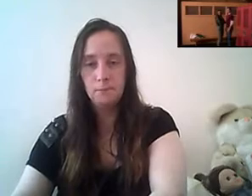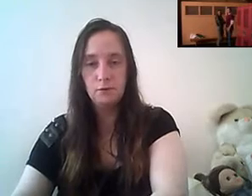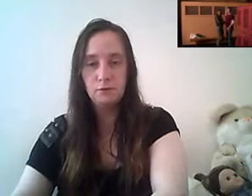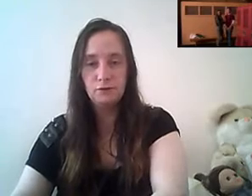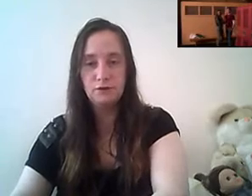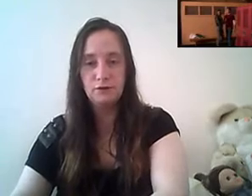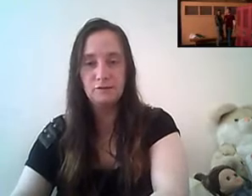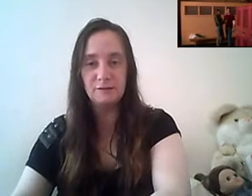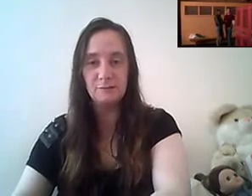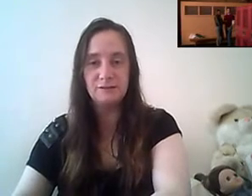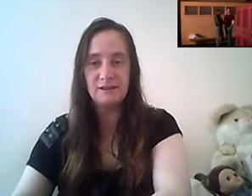she knew who said was there